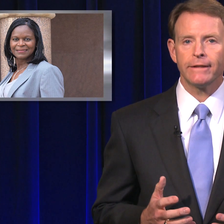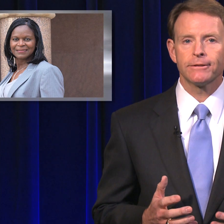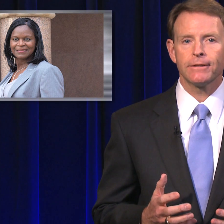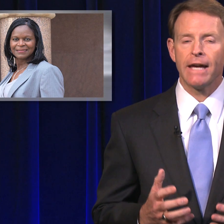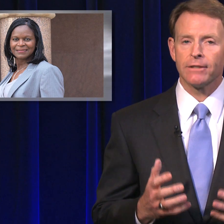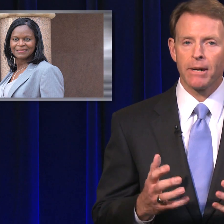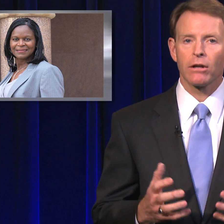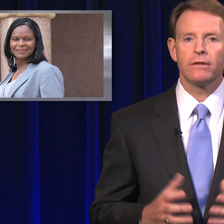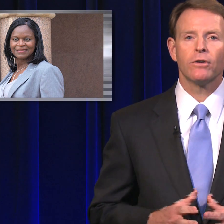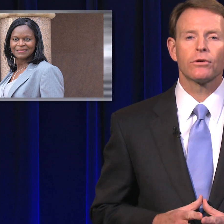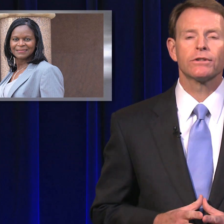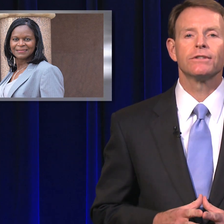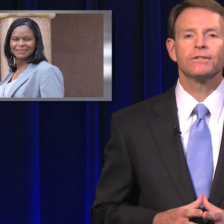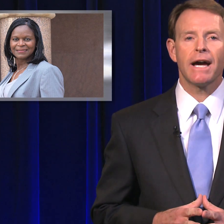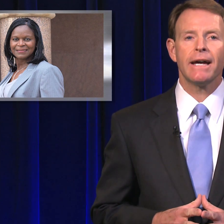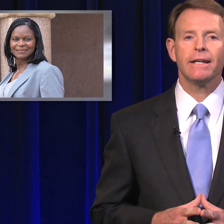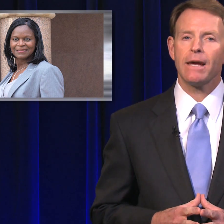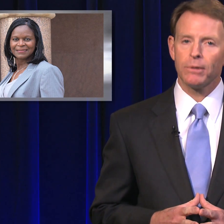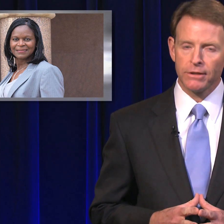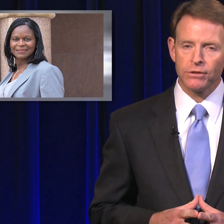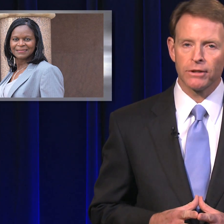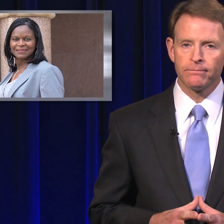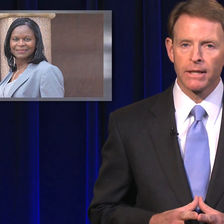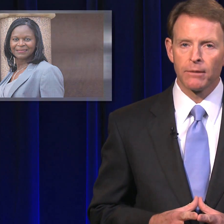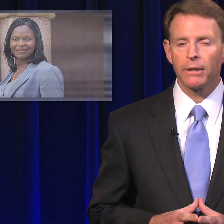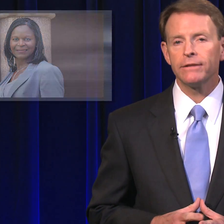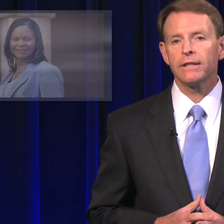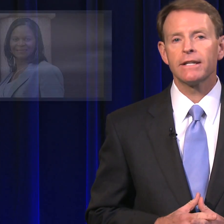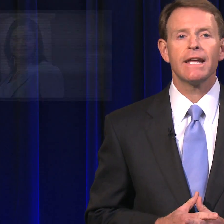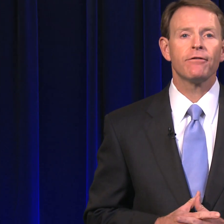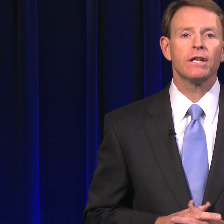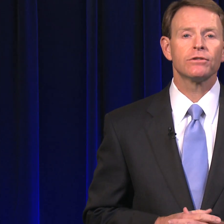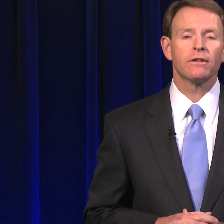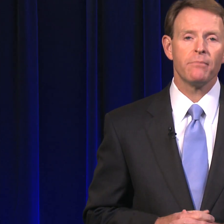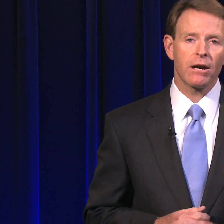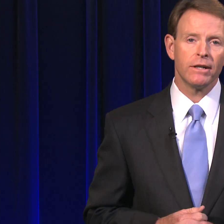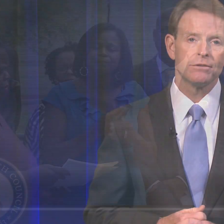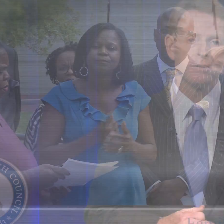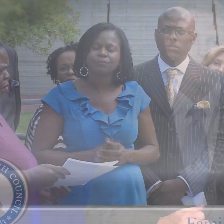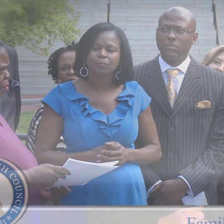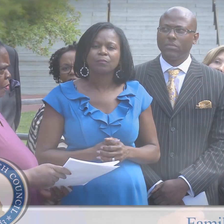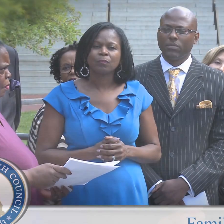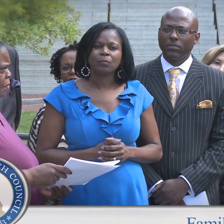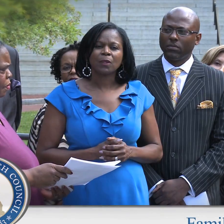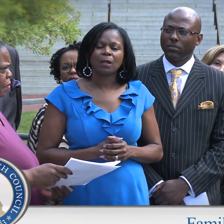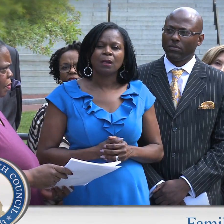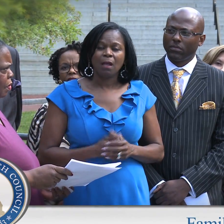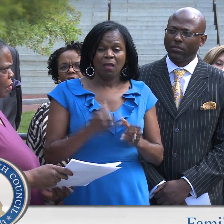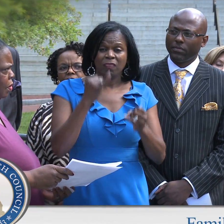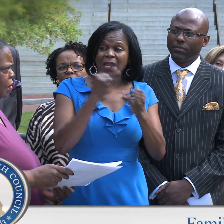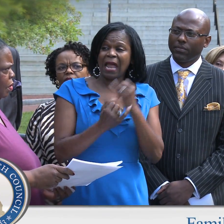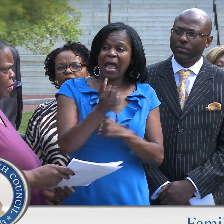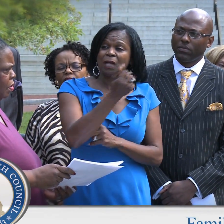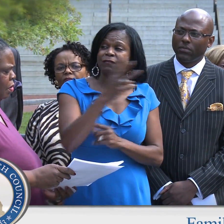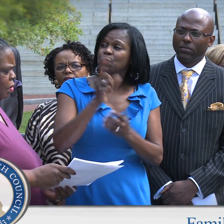her rights as a Maryland voter to sign a petition placing the definition of marriage on the ballot.